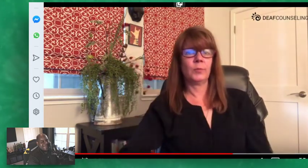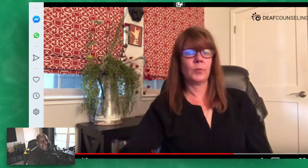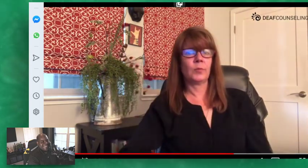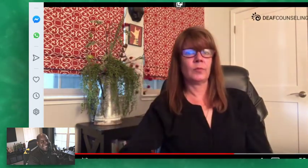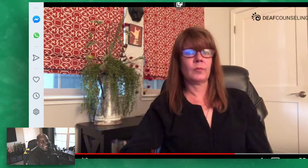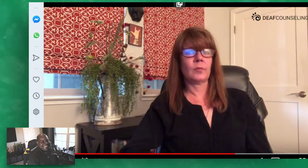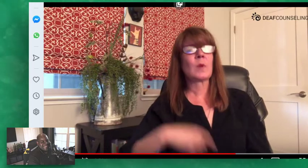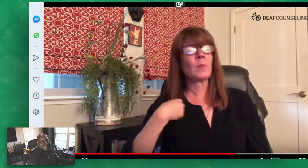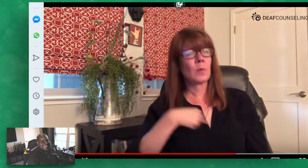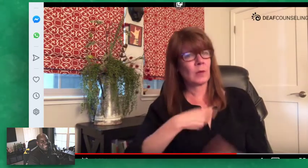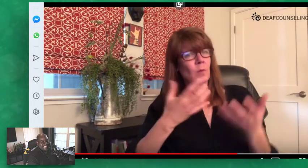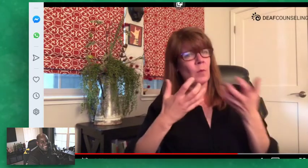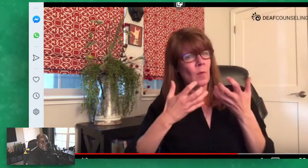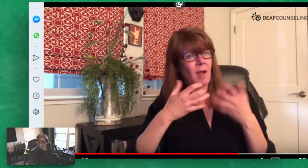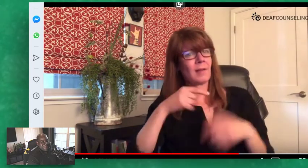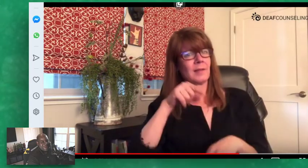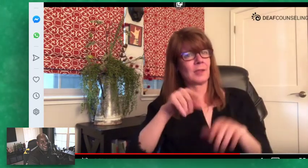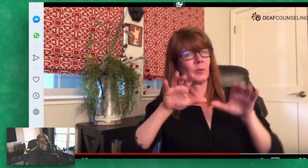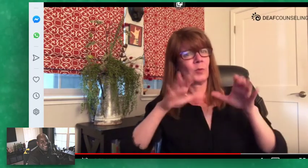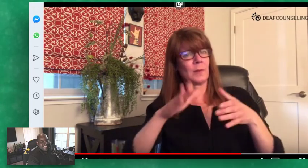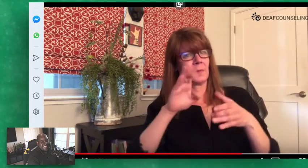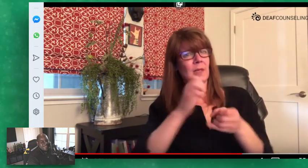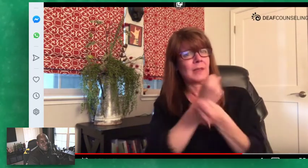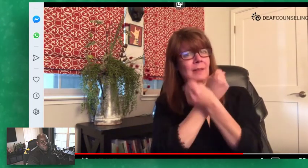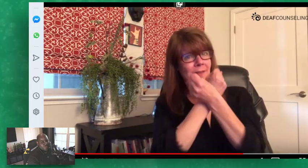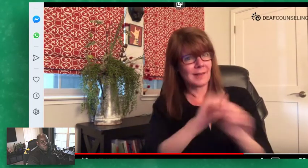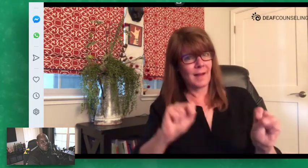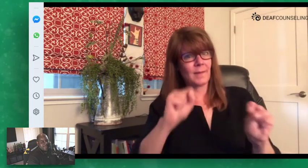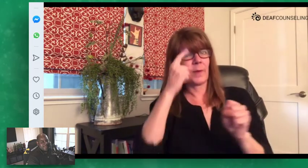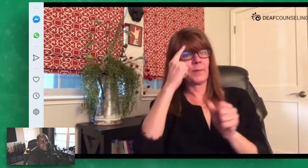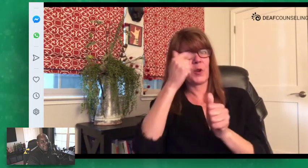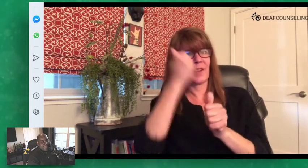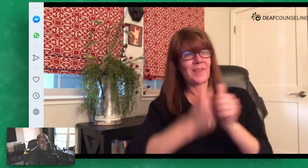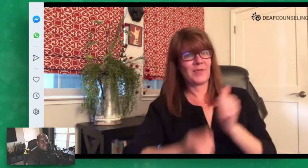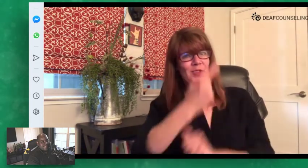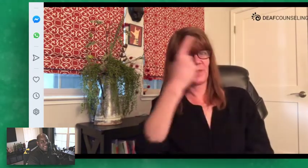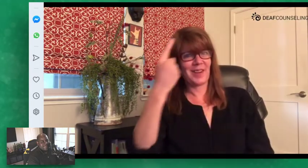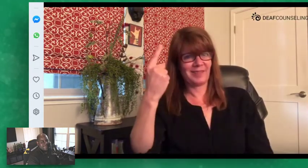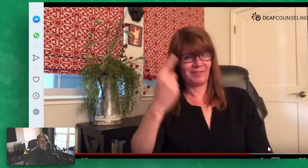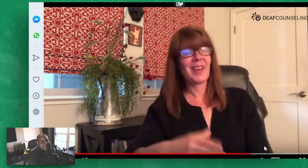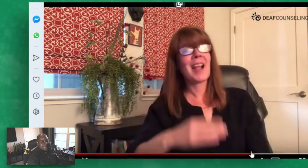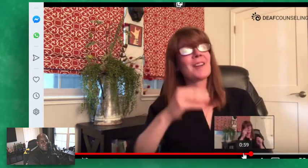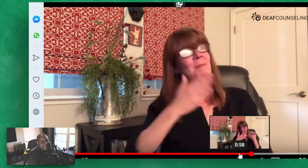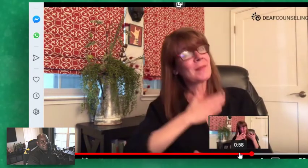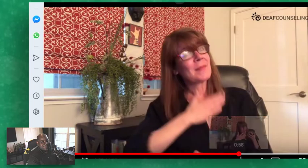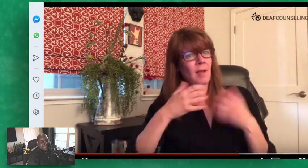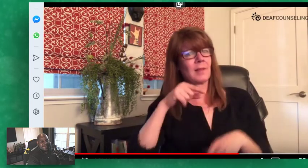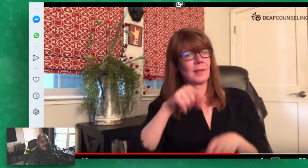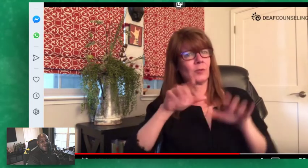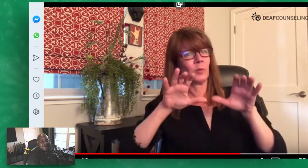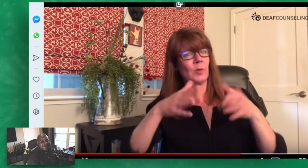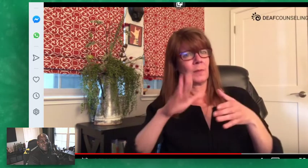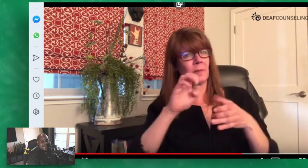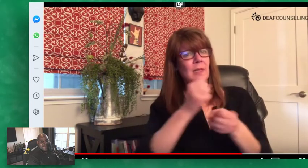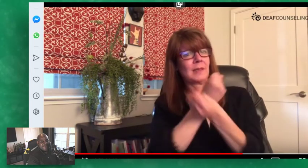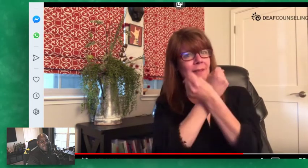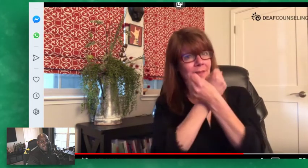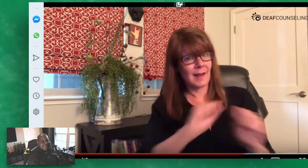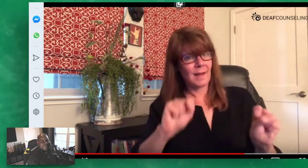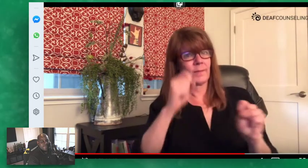sorry guys we want this we be safe almost we want this group